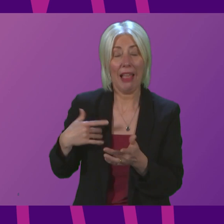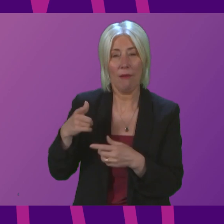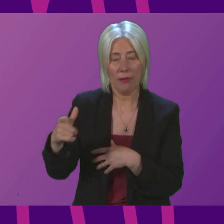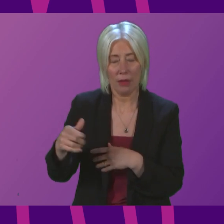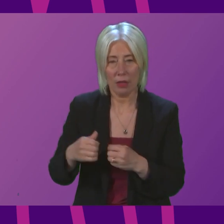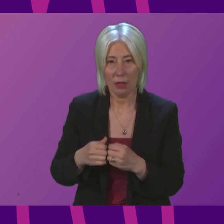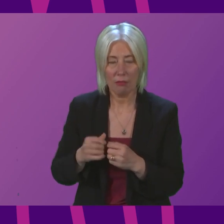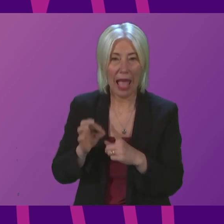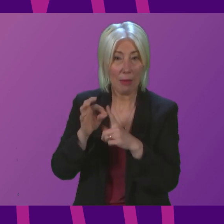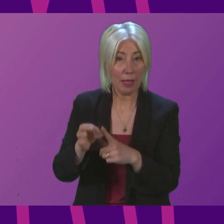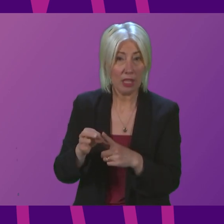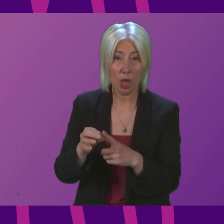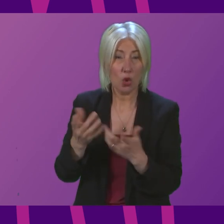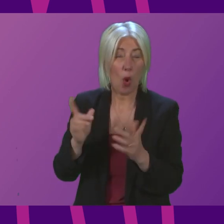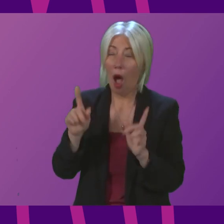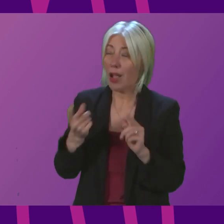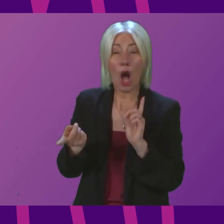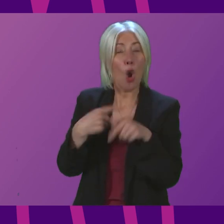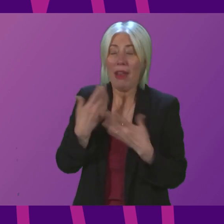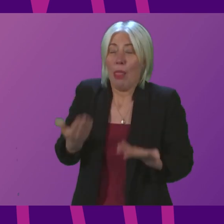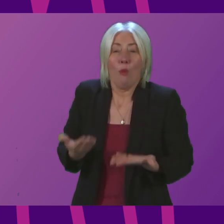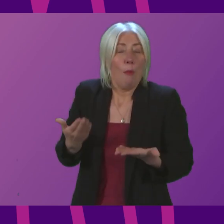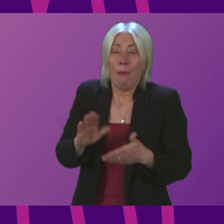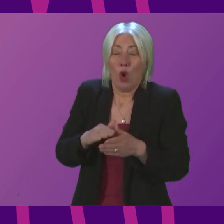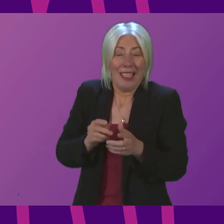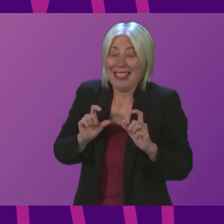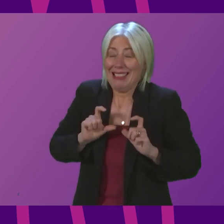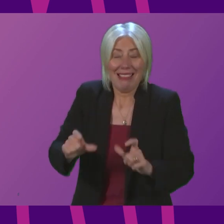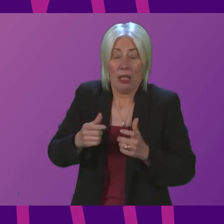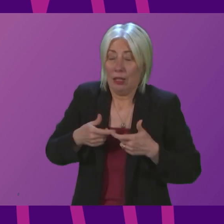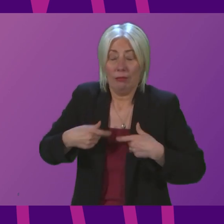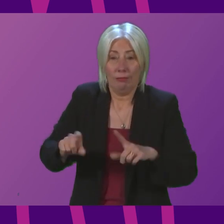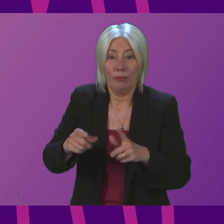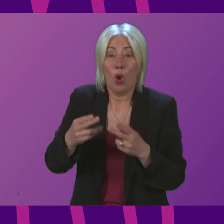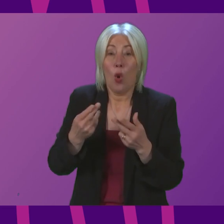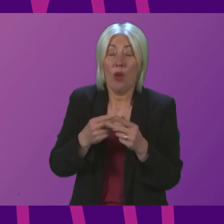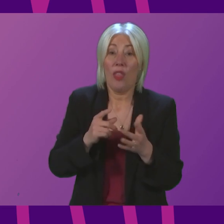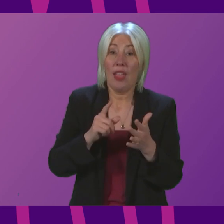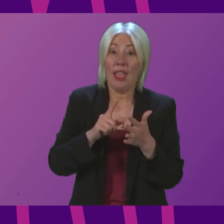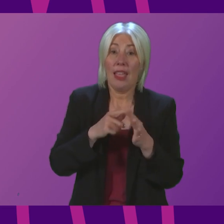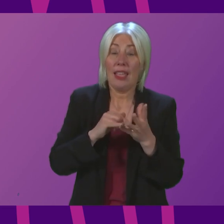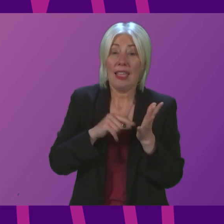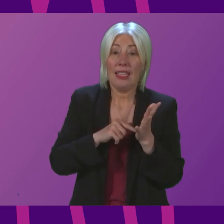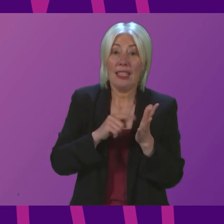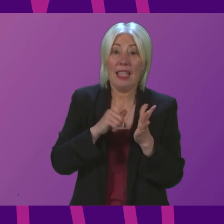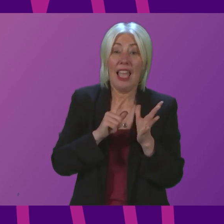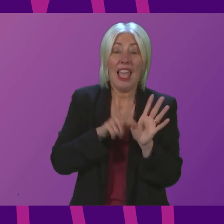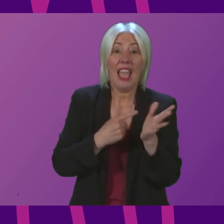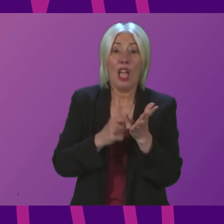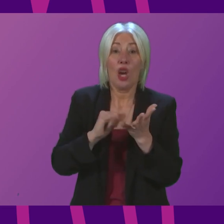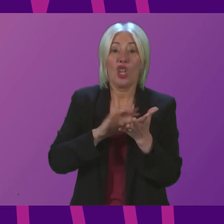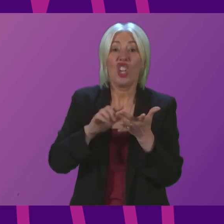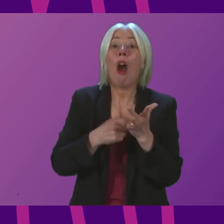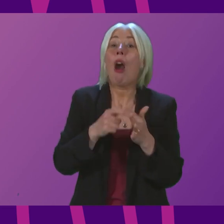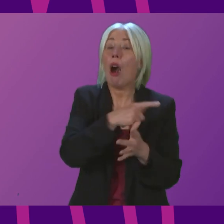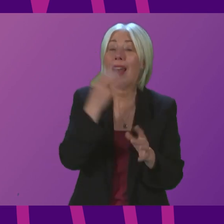completely inappropriate for me to comment on that. Indeed, it a live planning application with East Ayrshire Council, which might explain why local